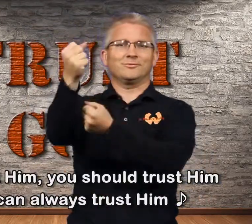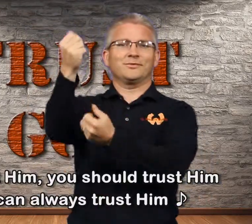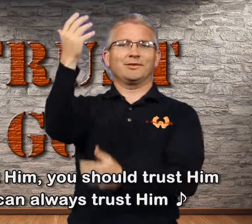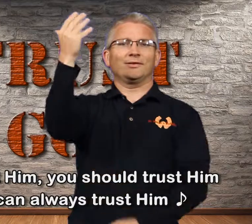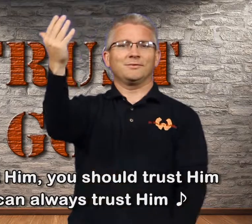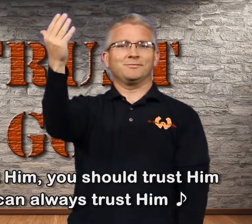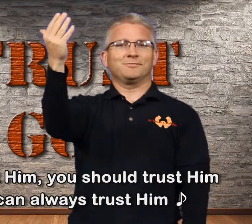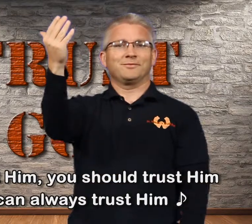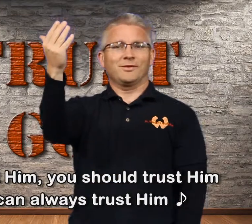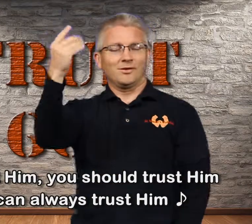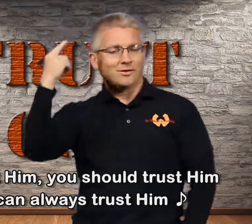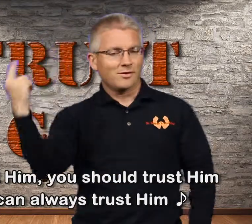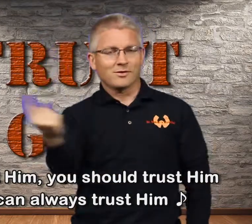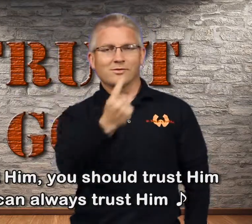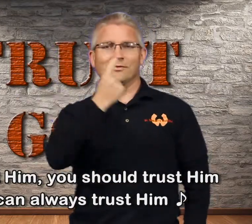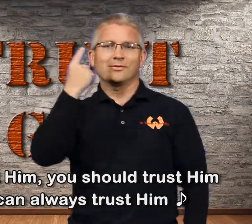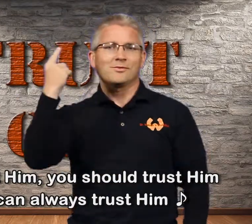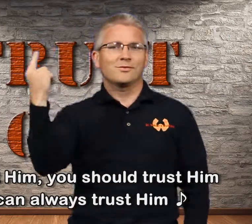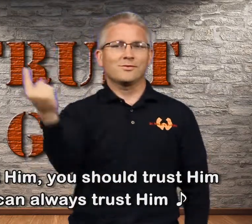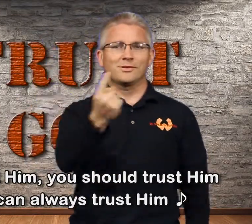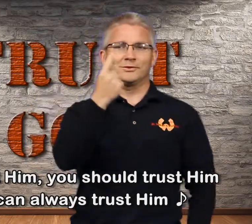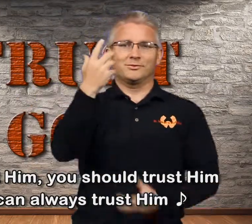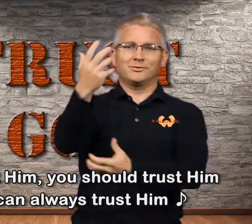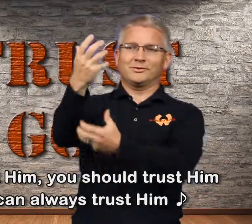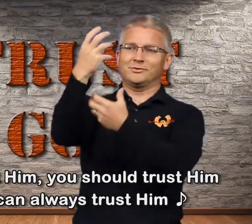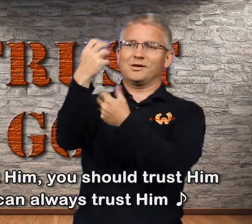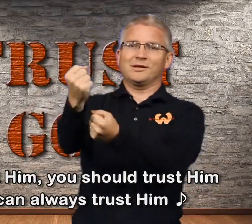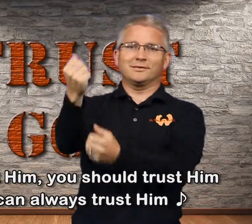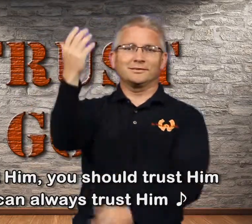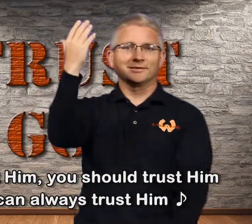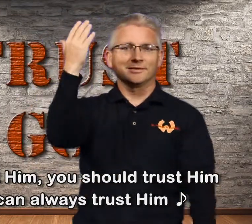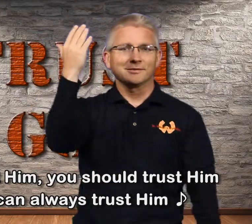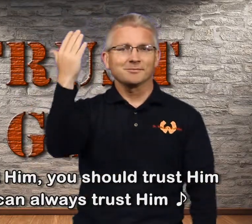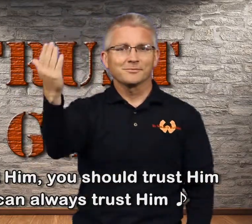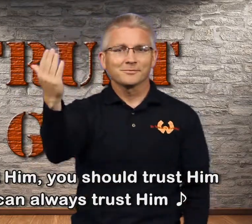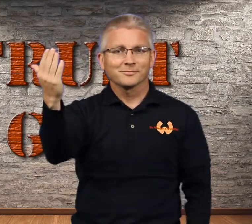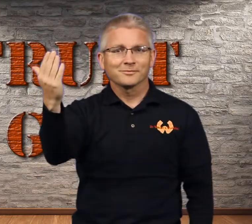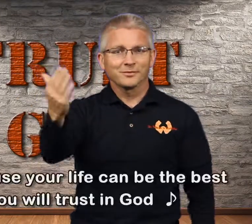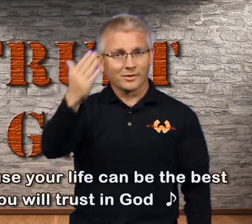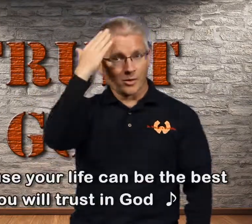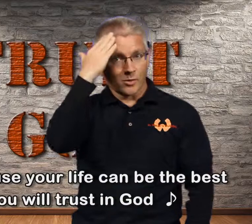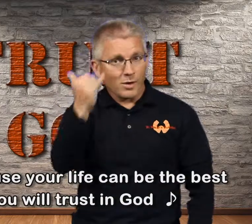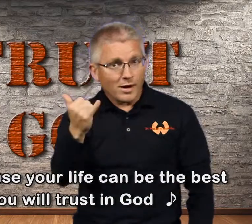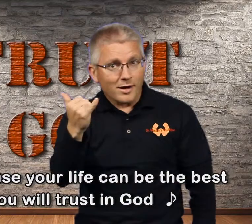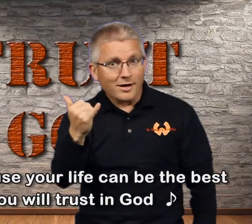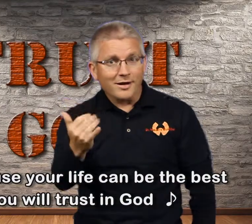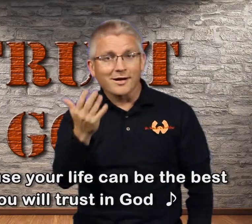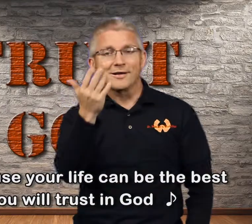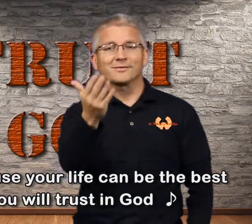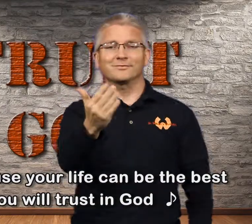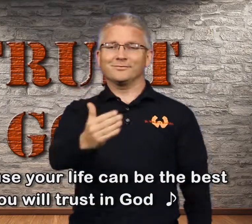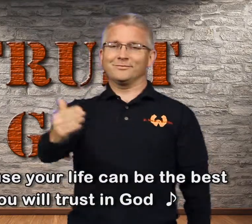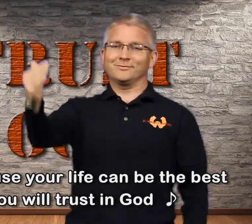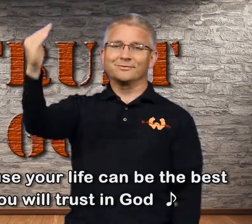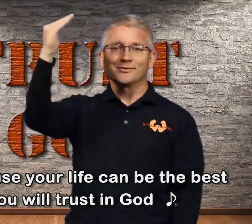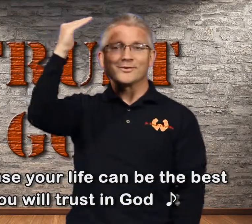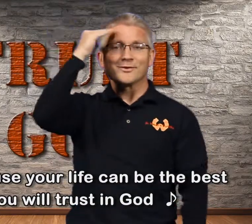you can always trust Him, because your life can be the